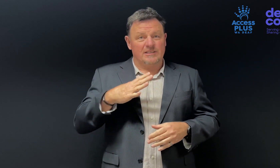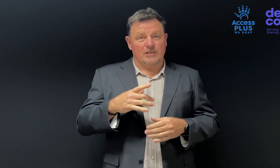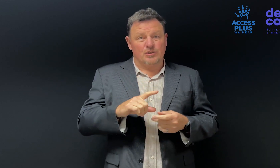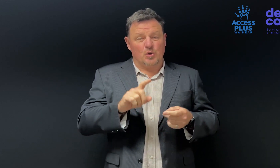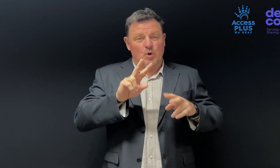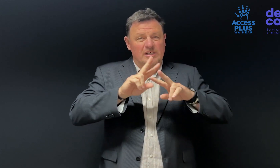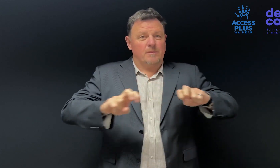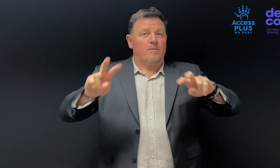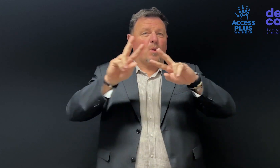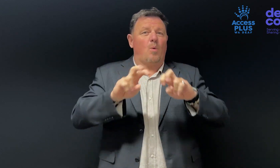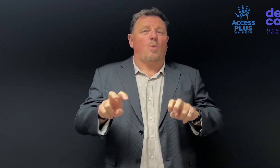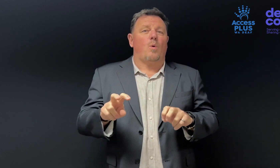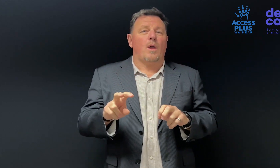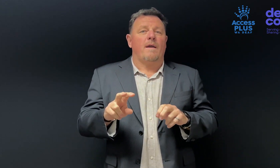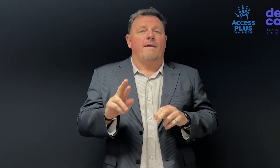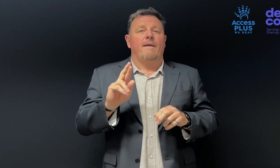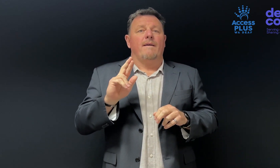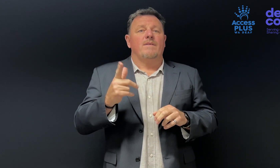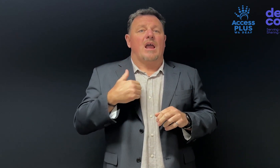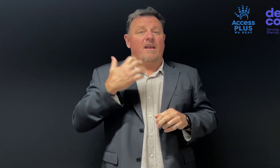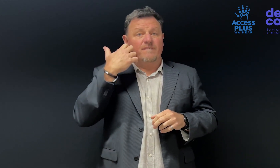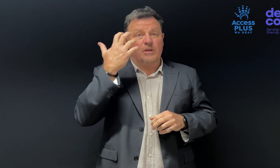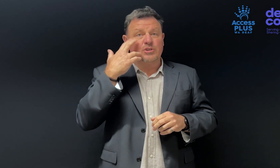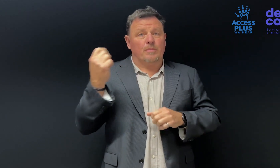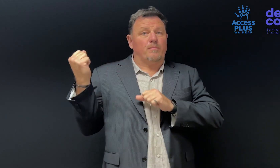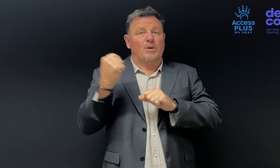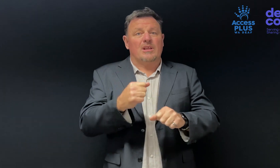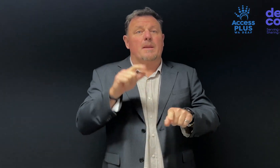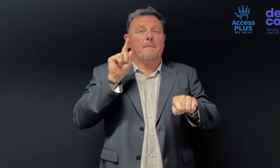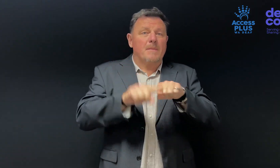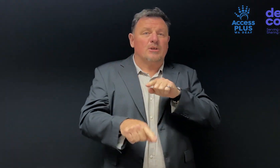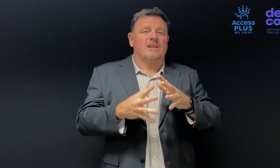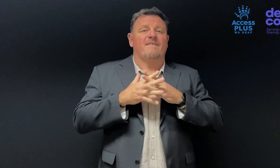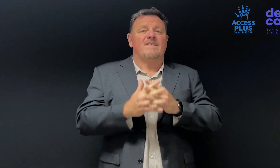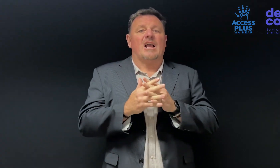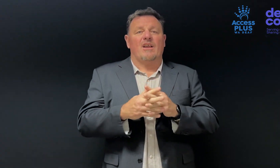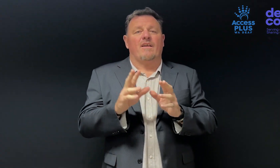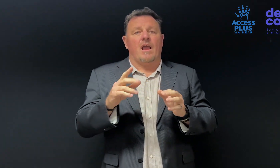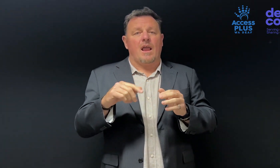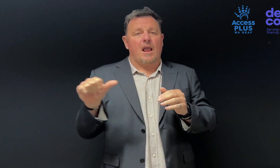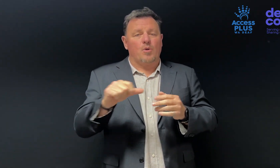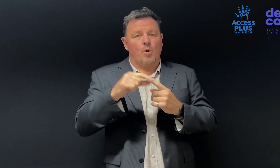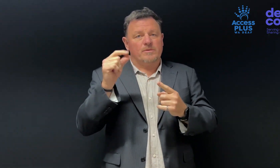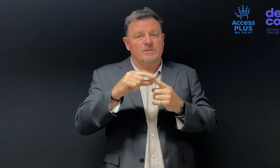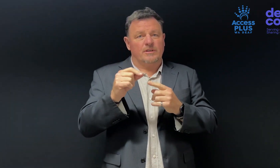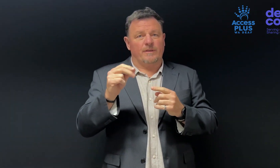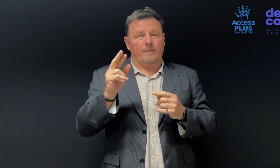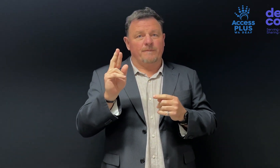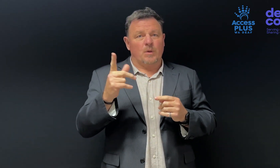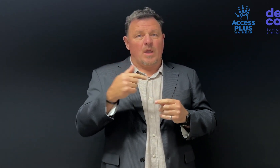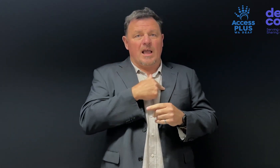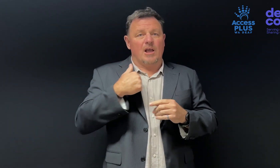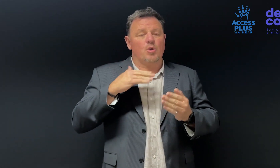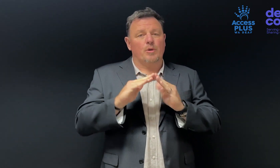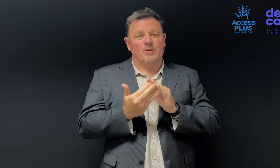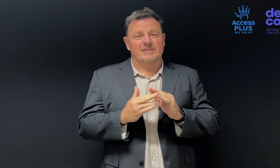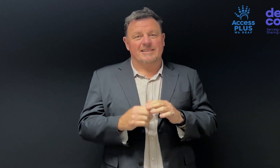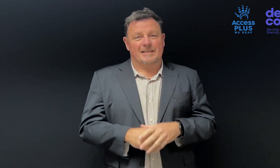That's given us the necessity to explore our future and look at what brings the most value and opportunities for our community.